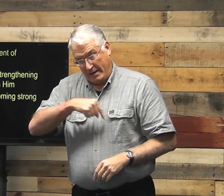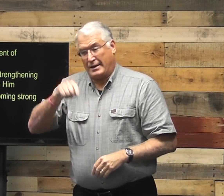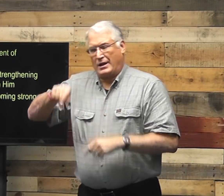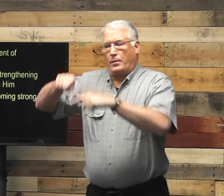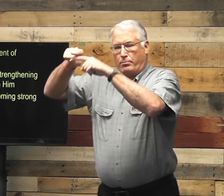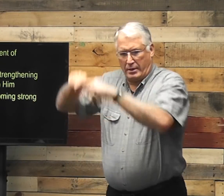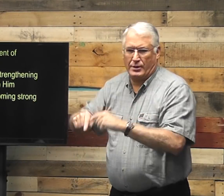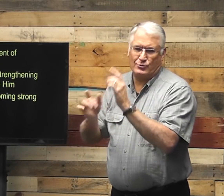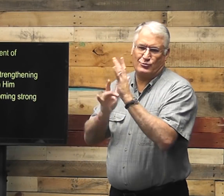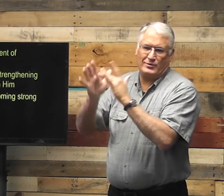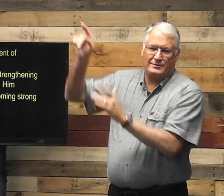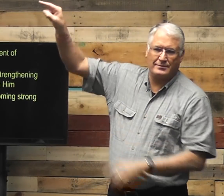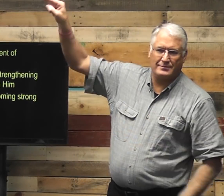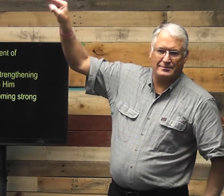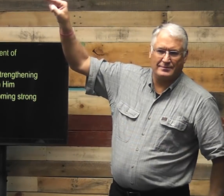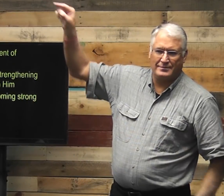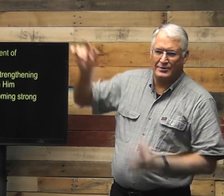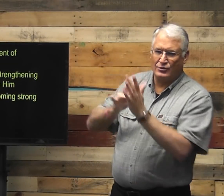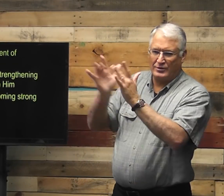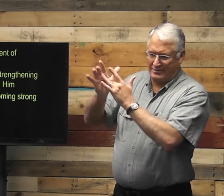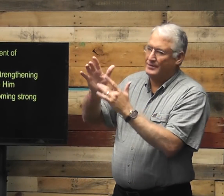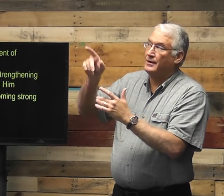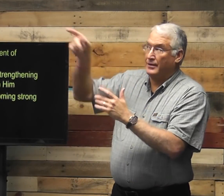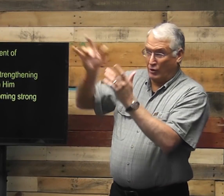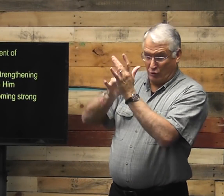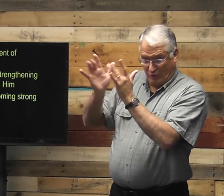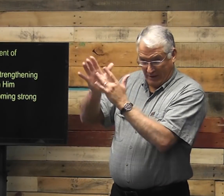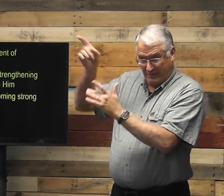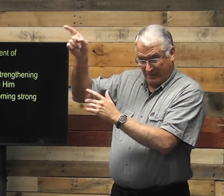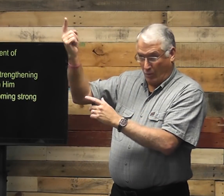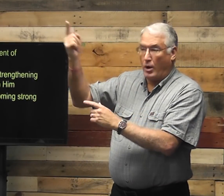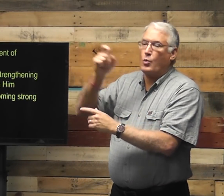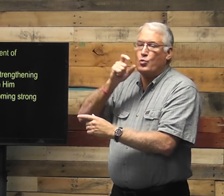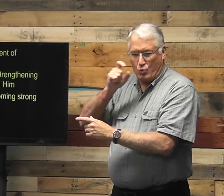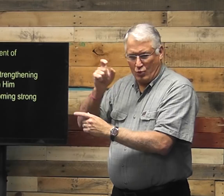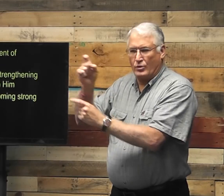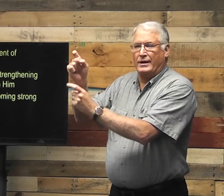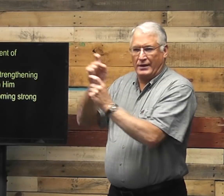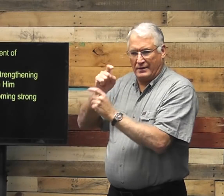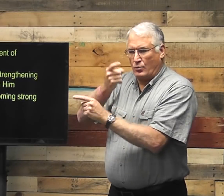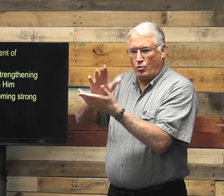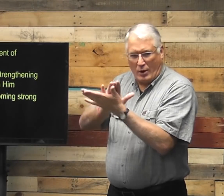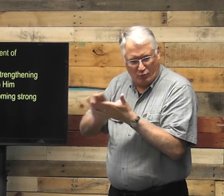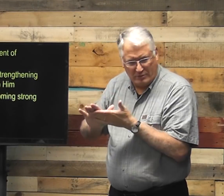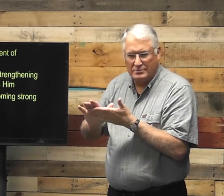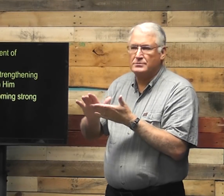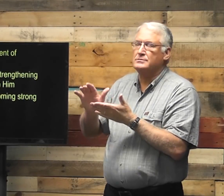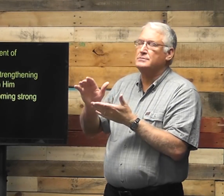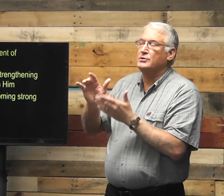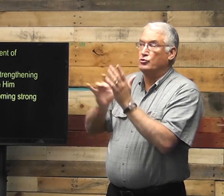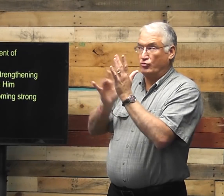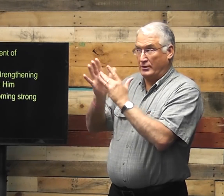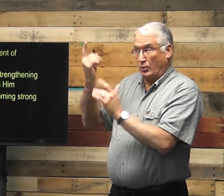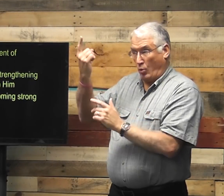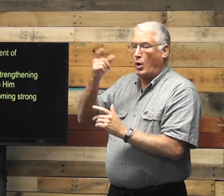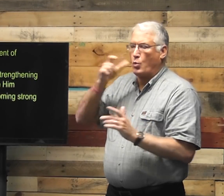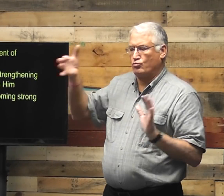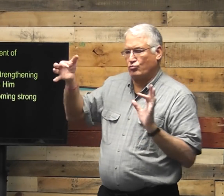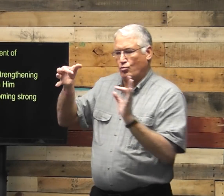Really, we need to depend on Jesus, not just our prayers to resist temptation. He is the one who gives us righteousness. And Jesus